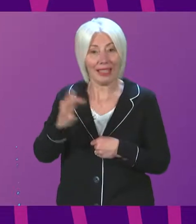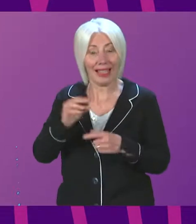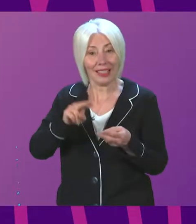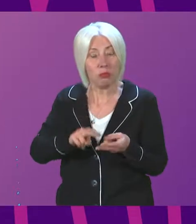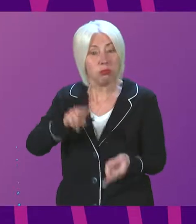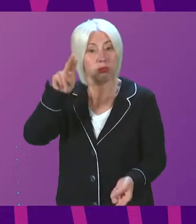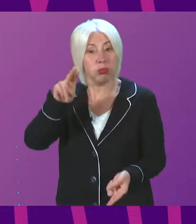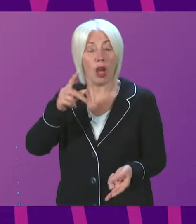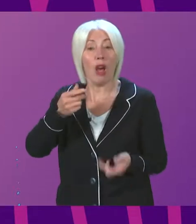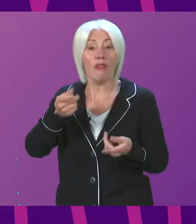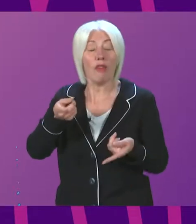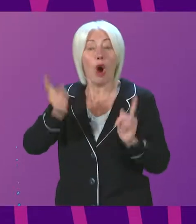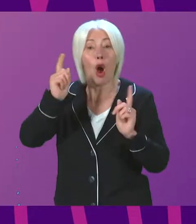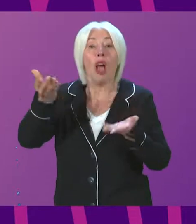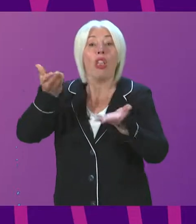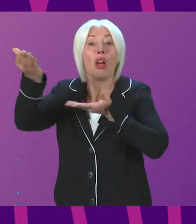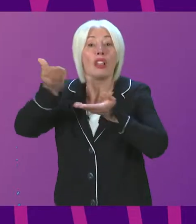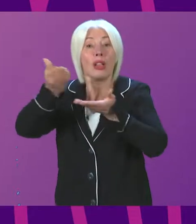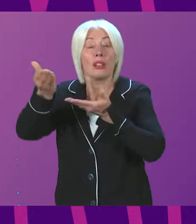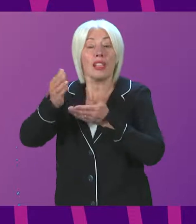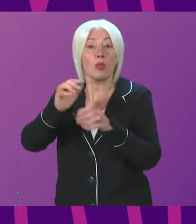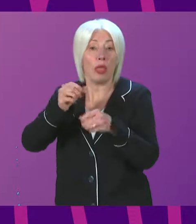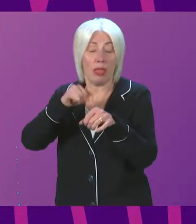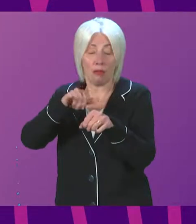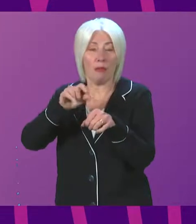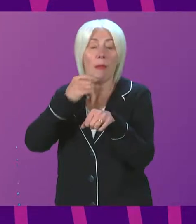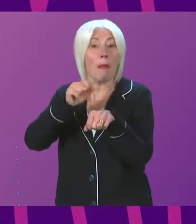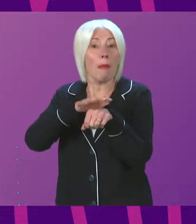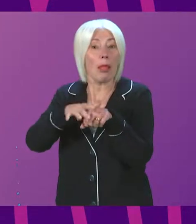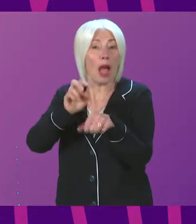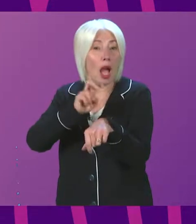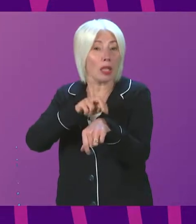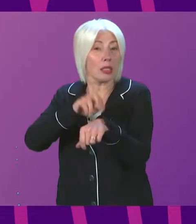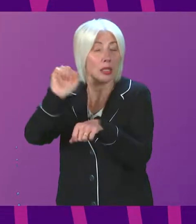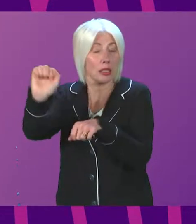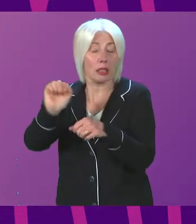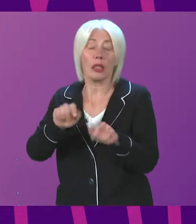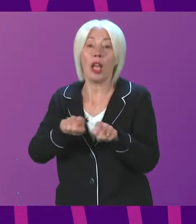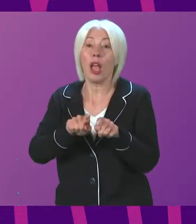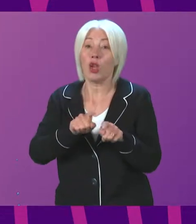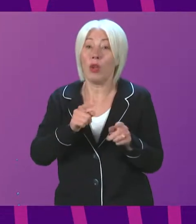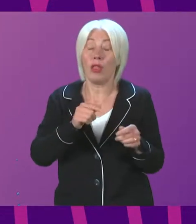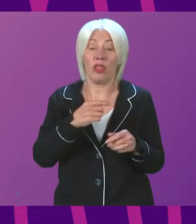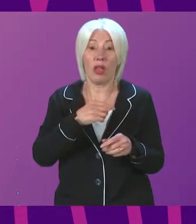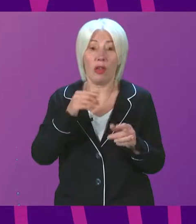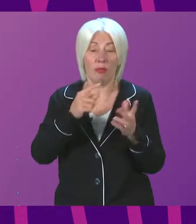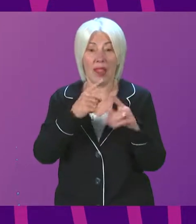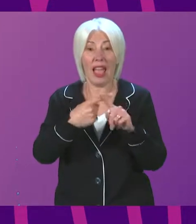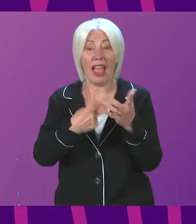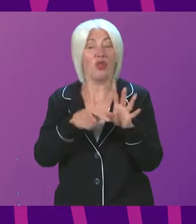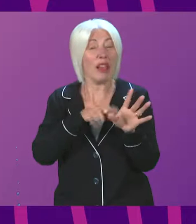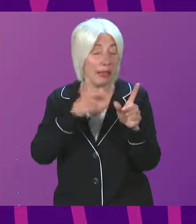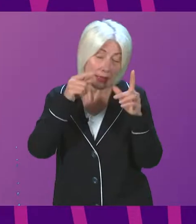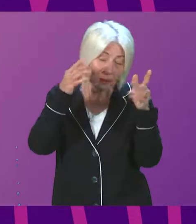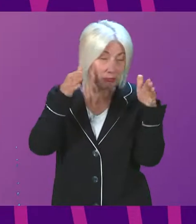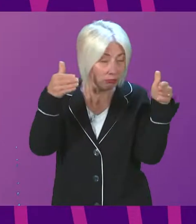in the consultant oncologist workforce. There has been a 63% increase in the consultant radiologist workforce.